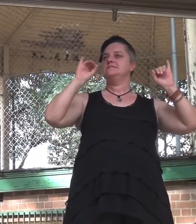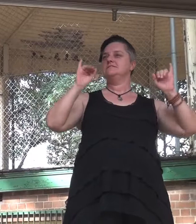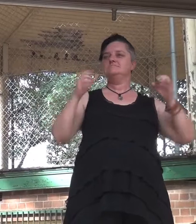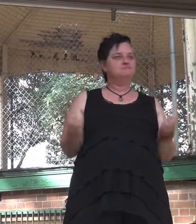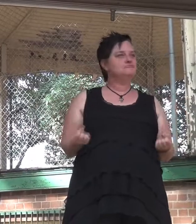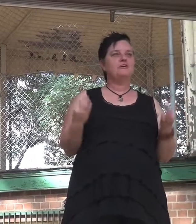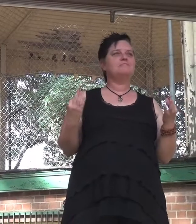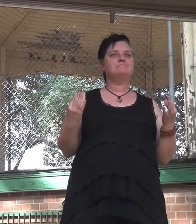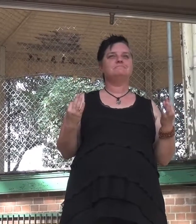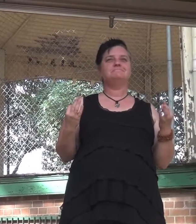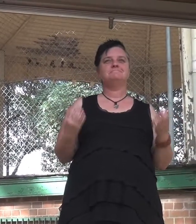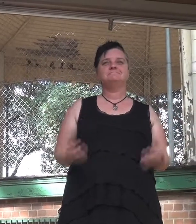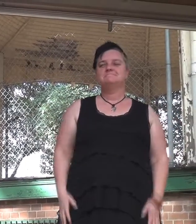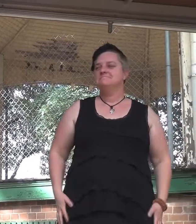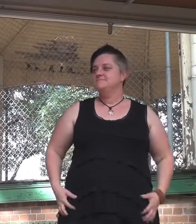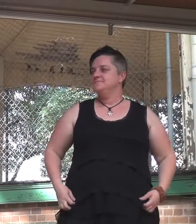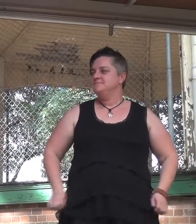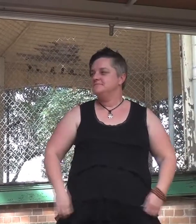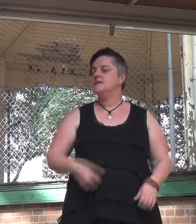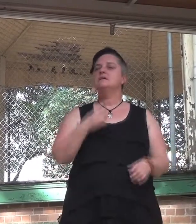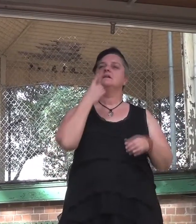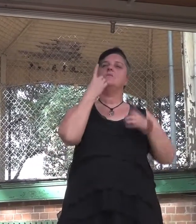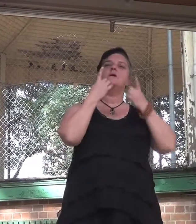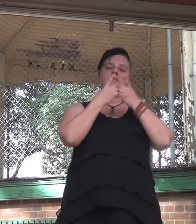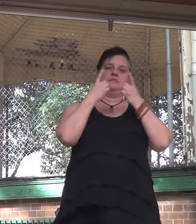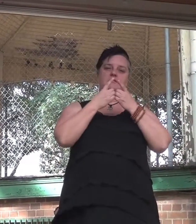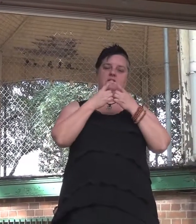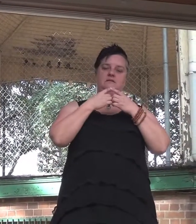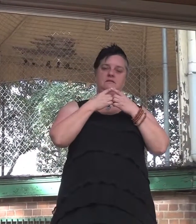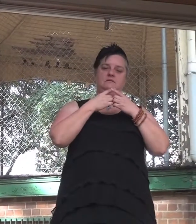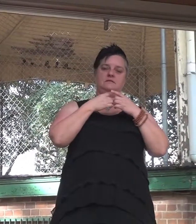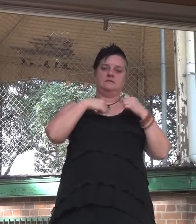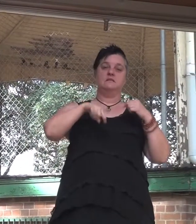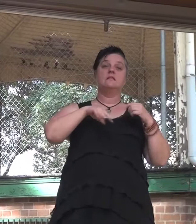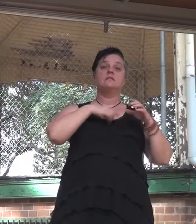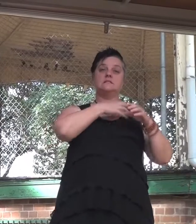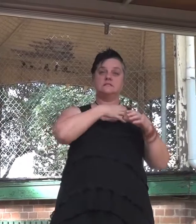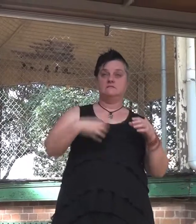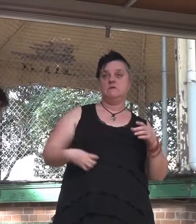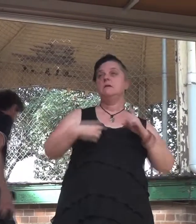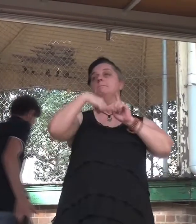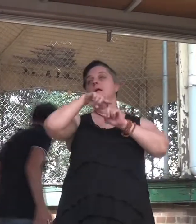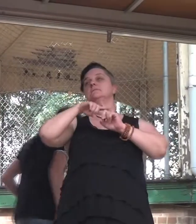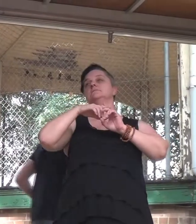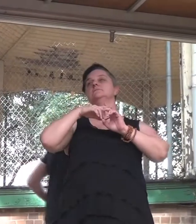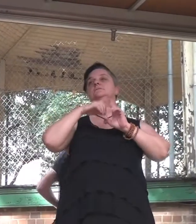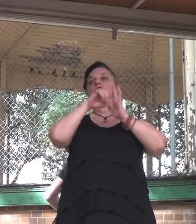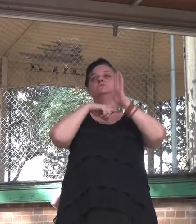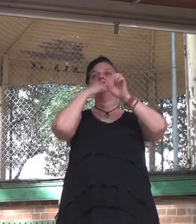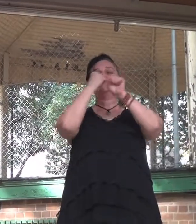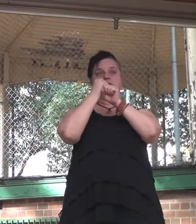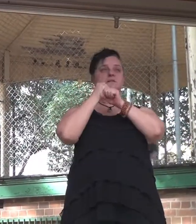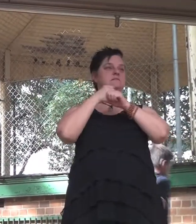Thank you. One of the things that this government, and dare I say the last government, talk about is the wonderful